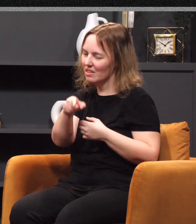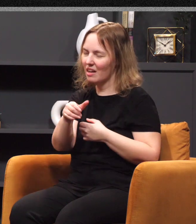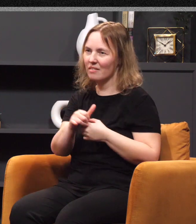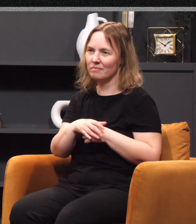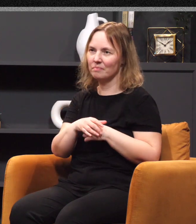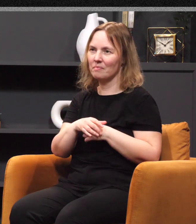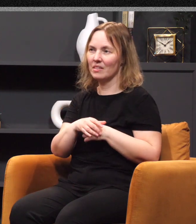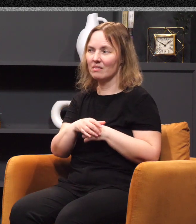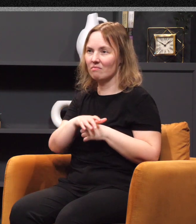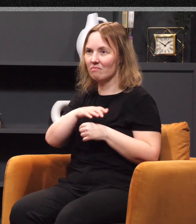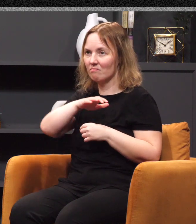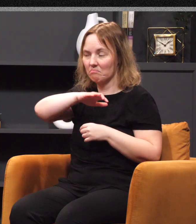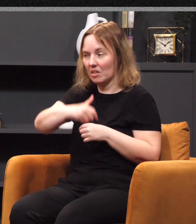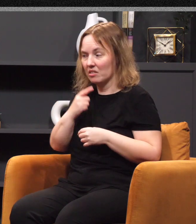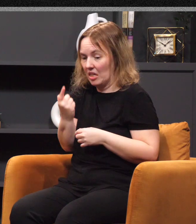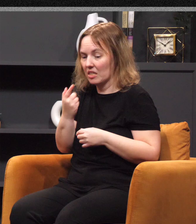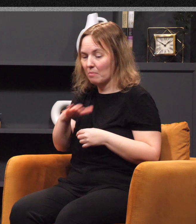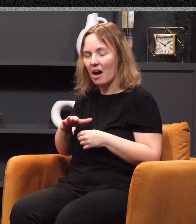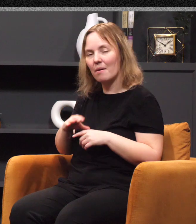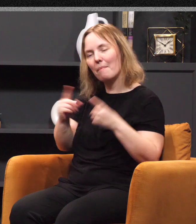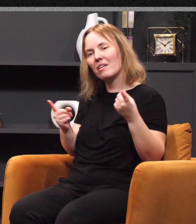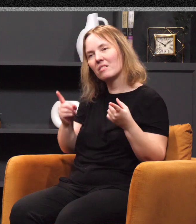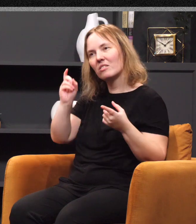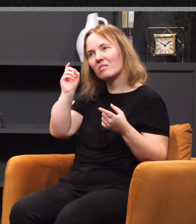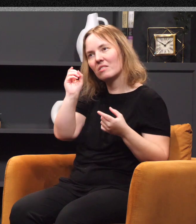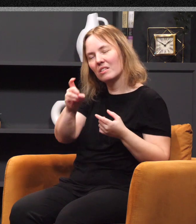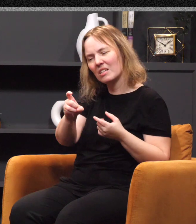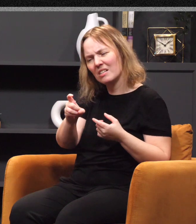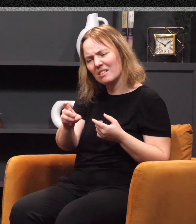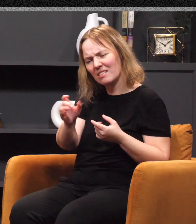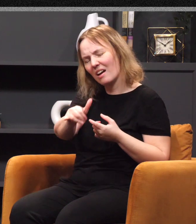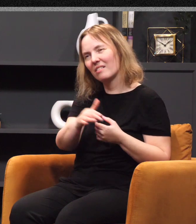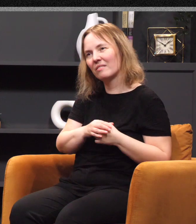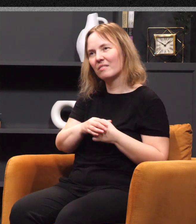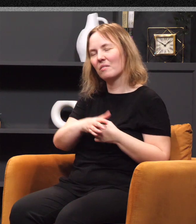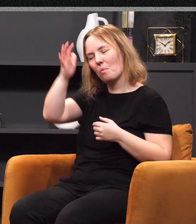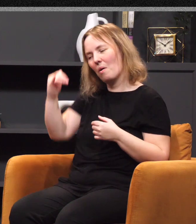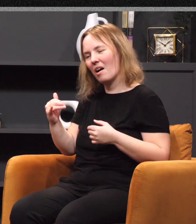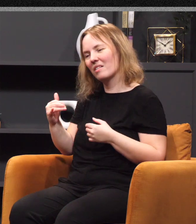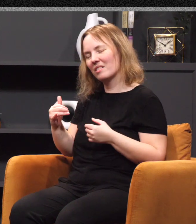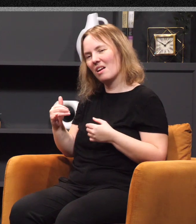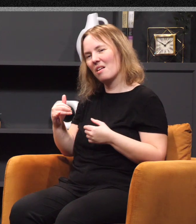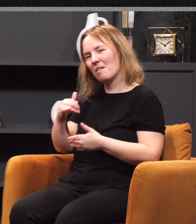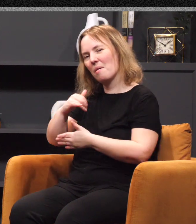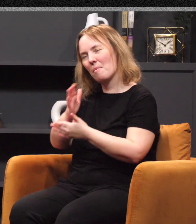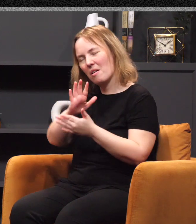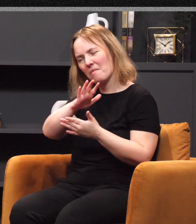I'm not even saying it's bad, but do you need that? Like, why are you looking for fulfillment in that? Why is that part of your schedule? Why does that take up